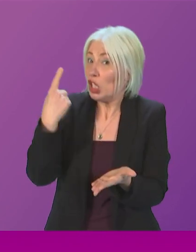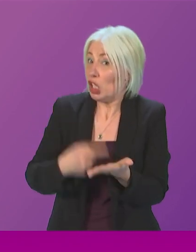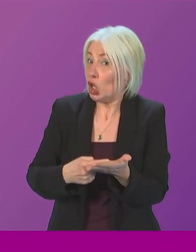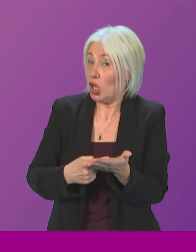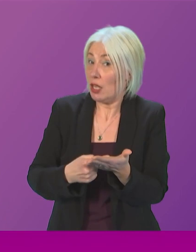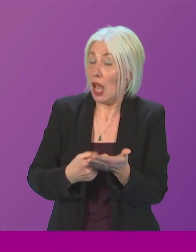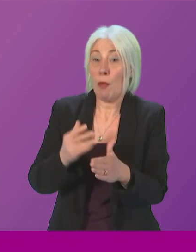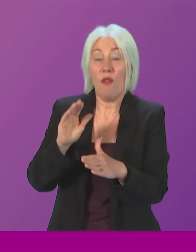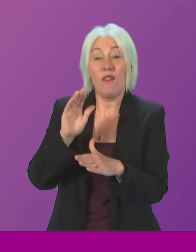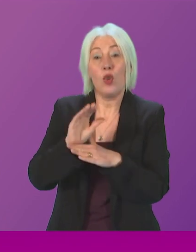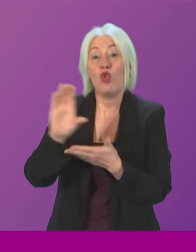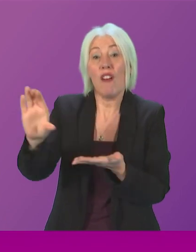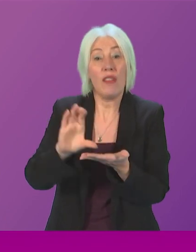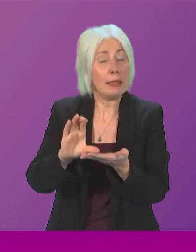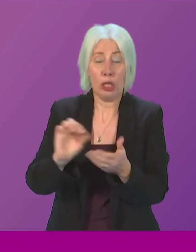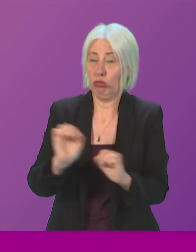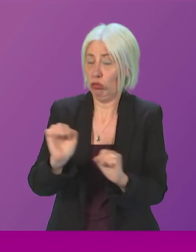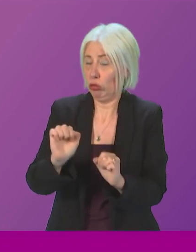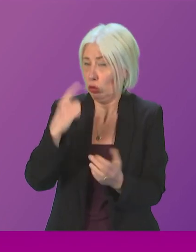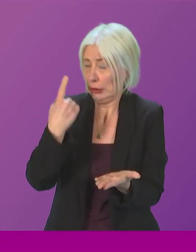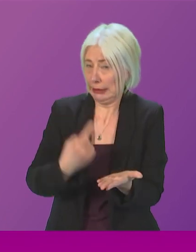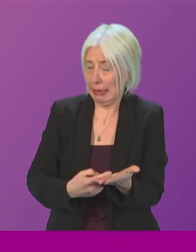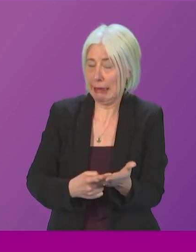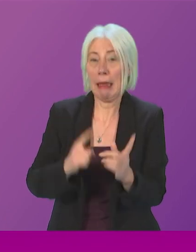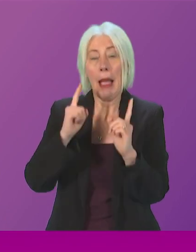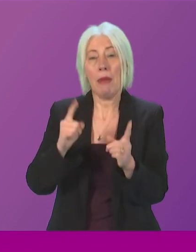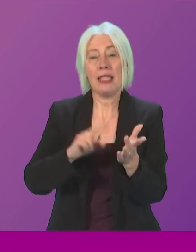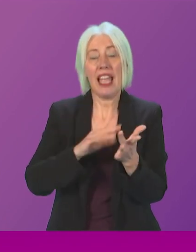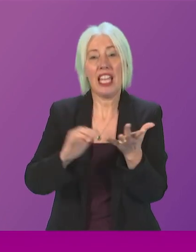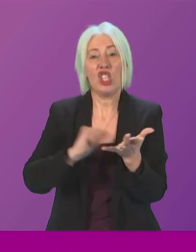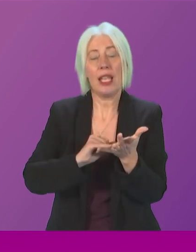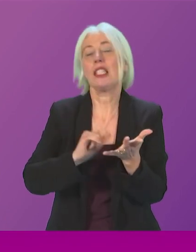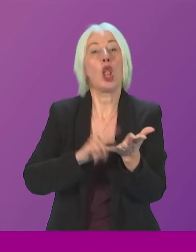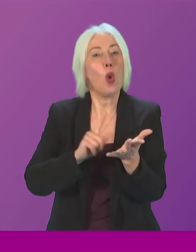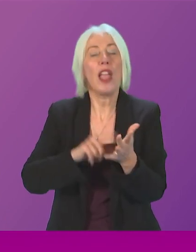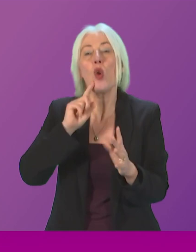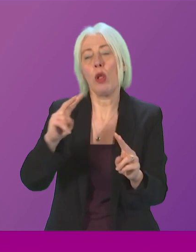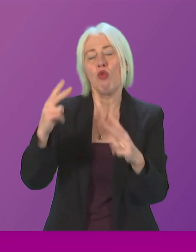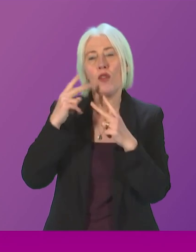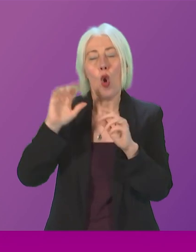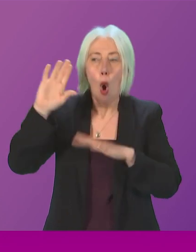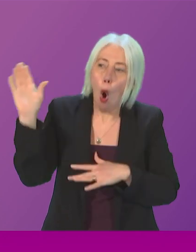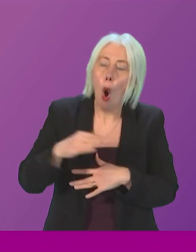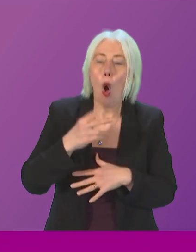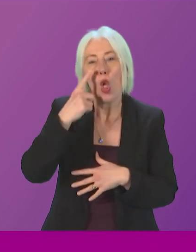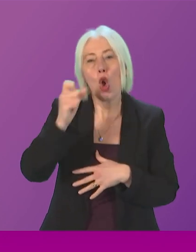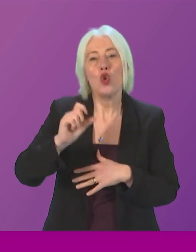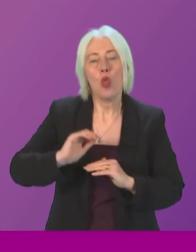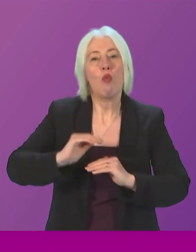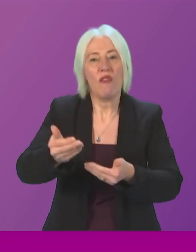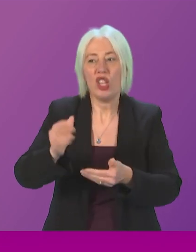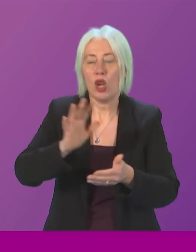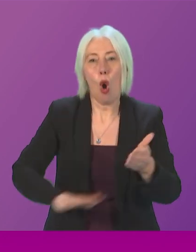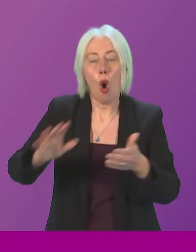future funding has yet been taken at this time and that NHS Lothian are evaluating all of their youth work provision in hospitals